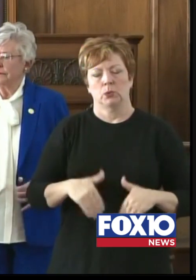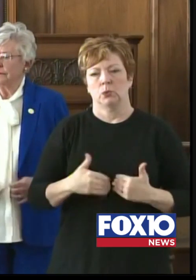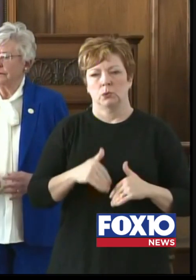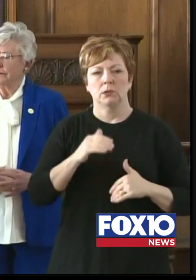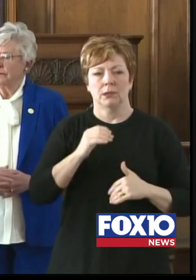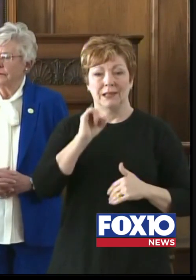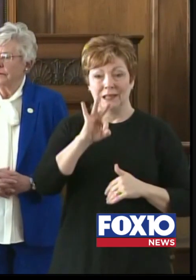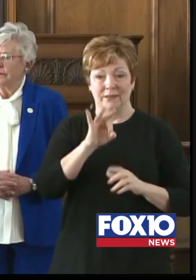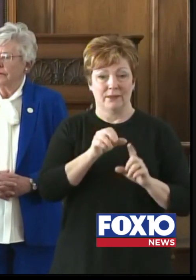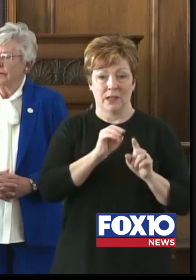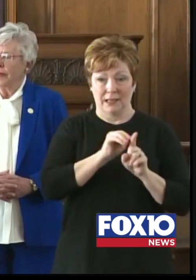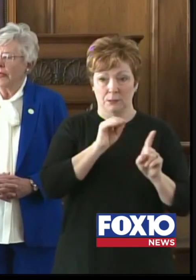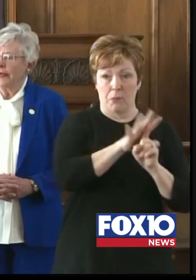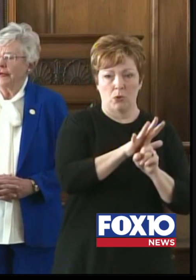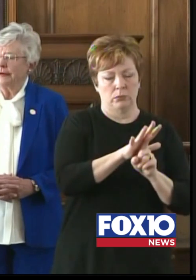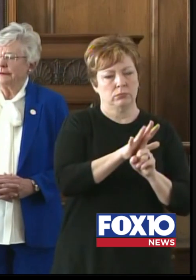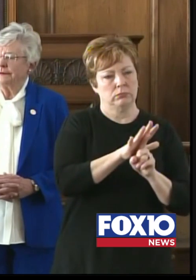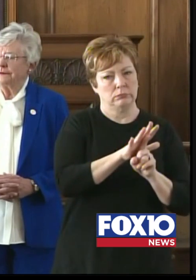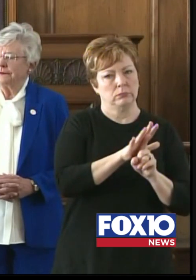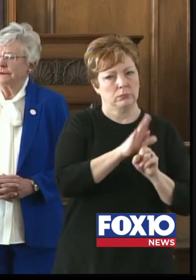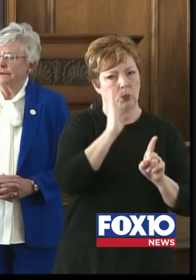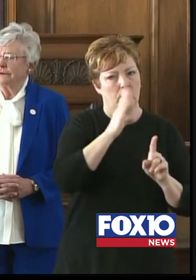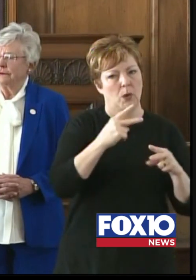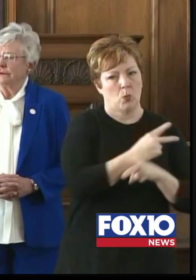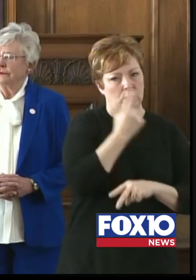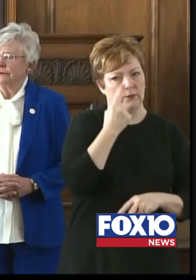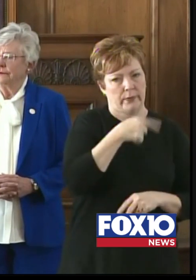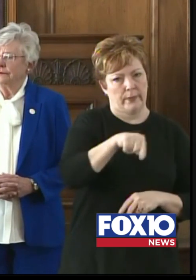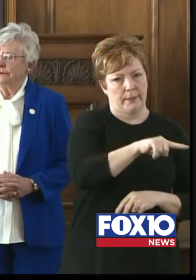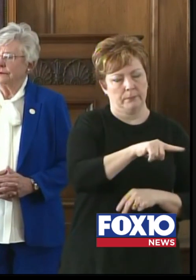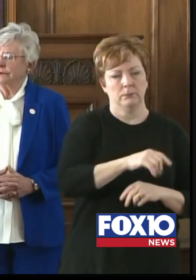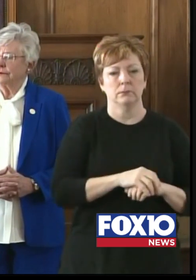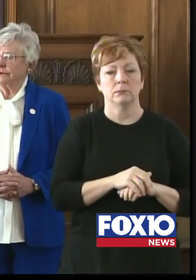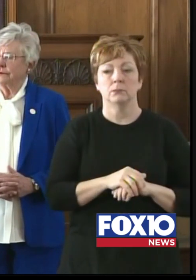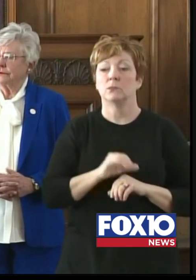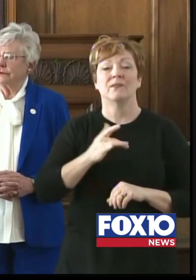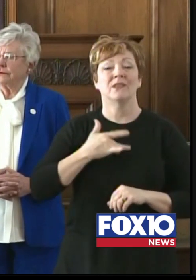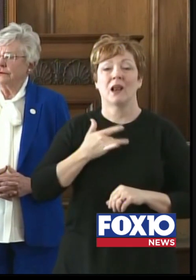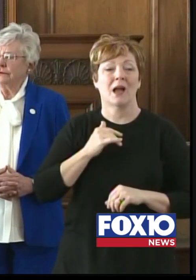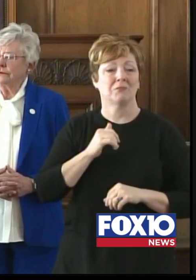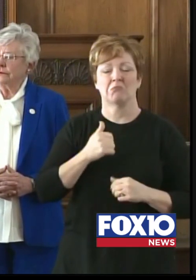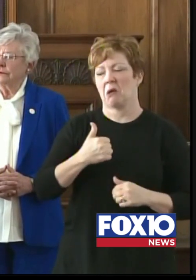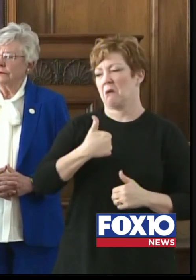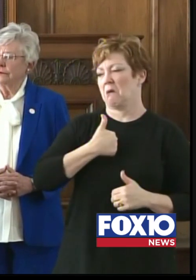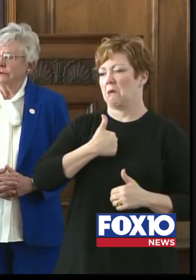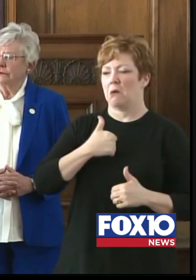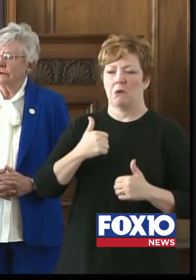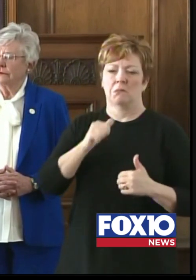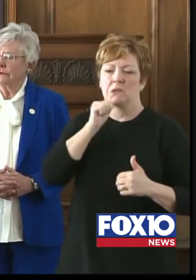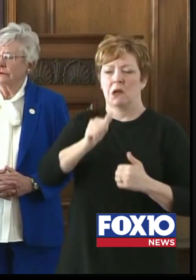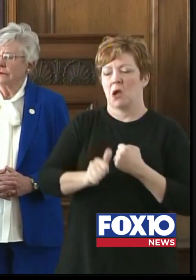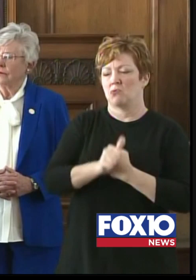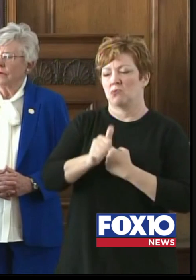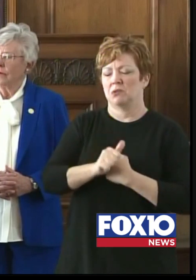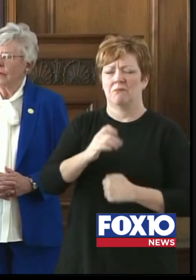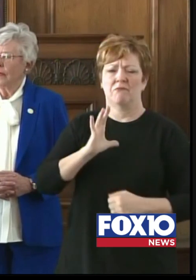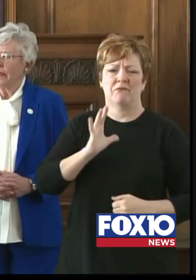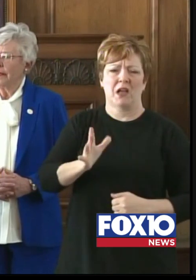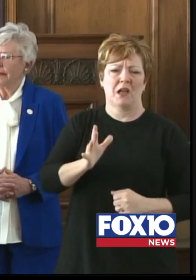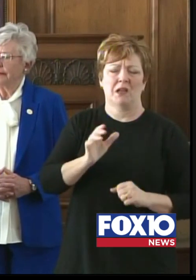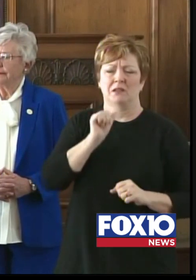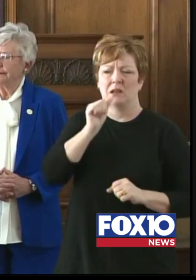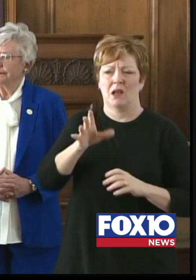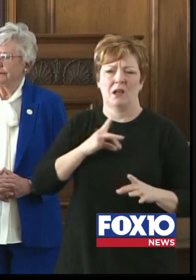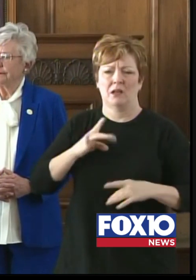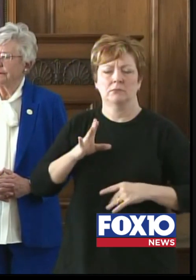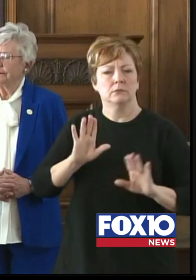So please keep that in mind. Even if you don't feel that you yourself are at risk from this disease, please think about your loved ones. Think about those